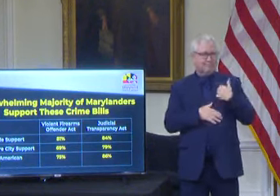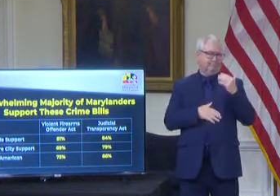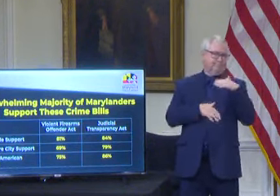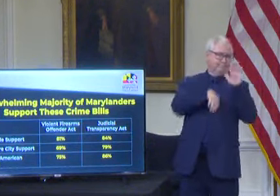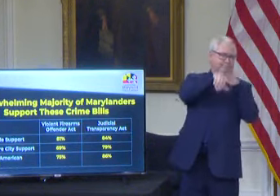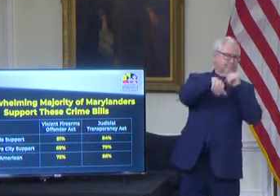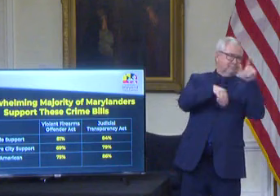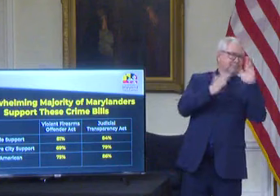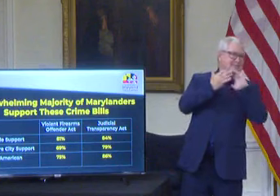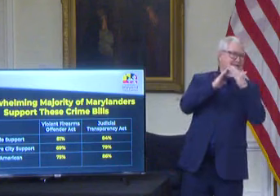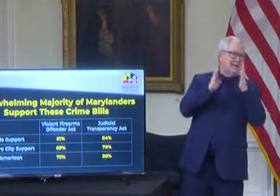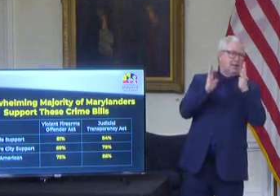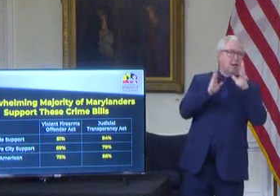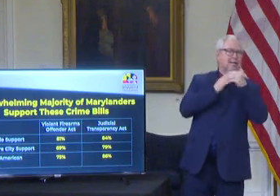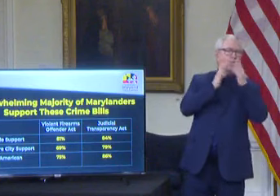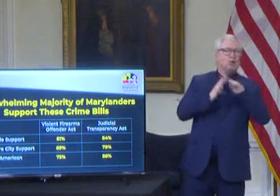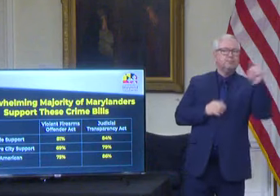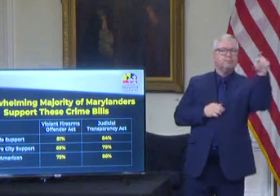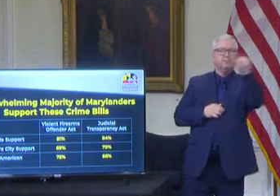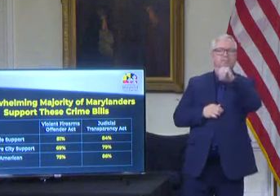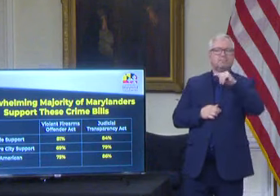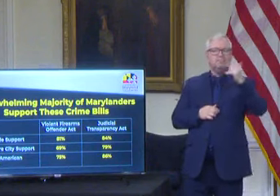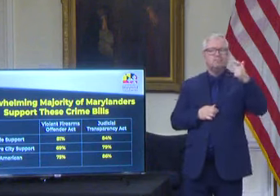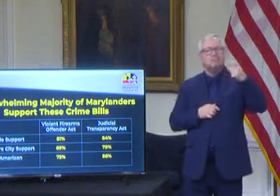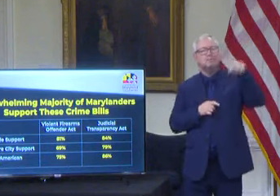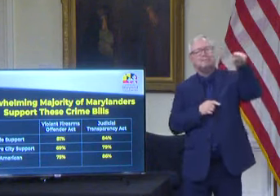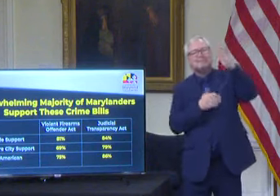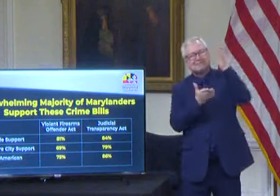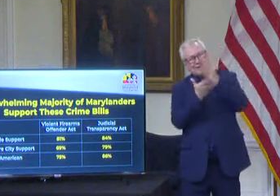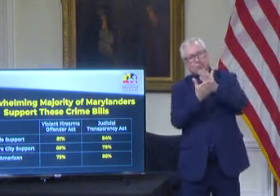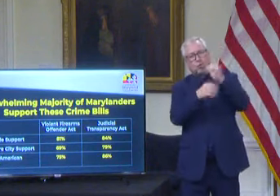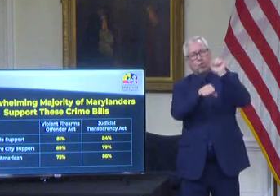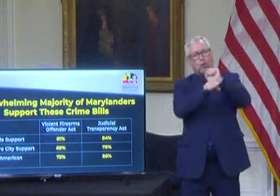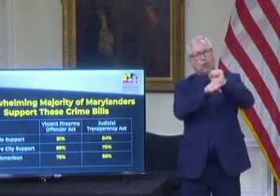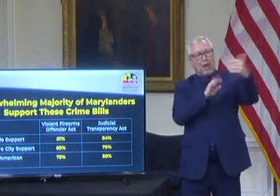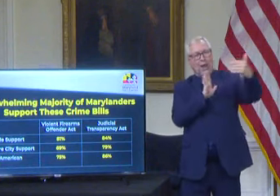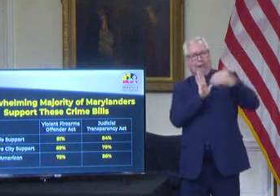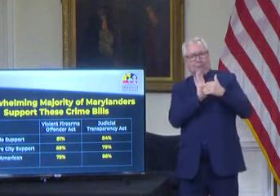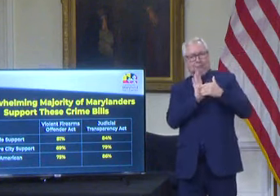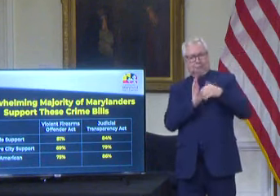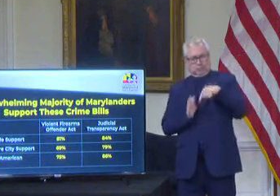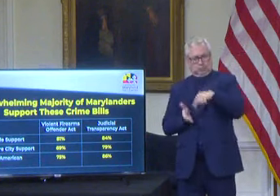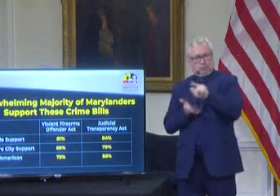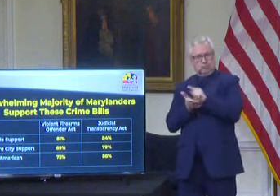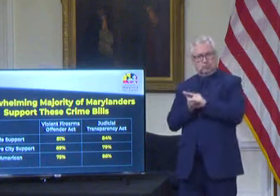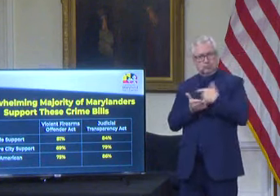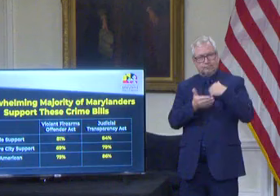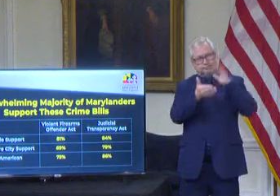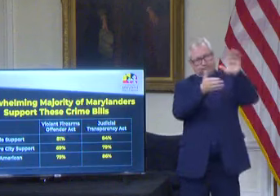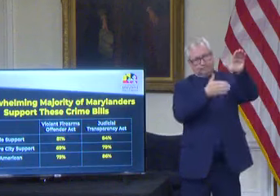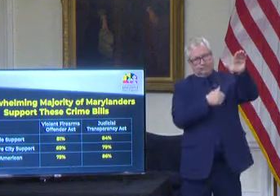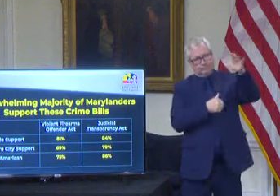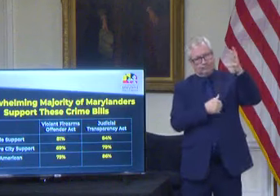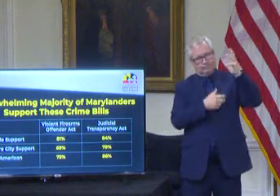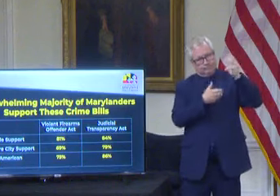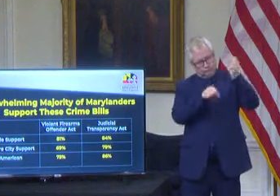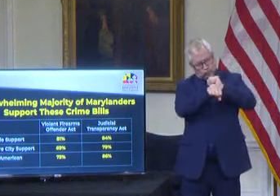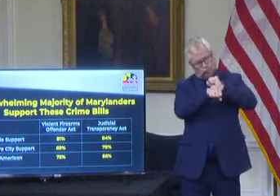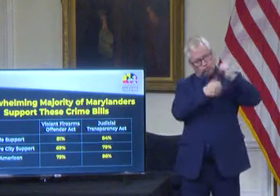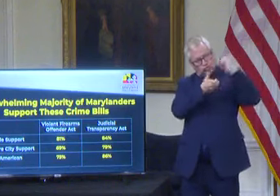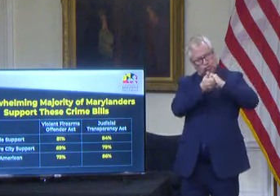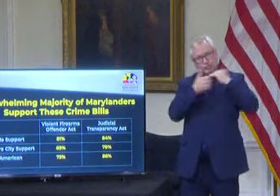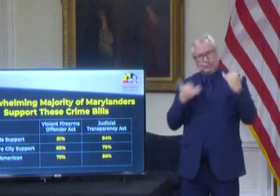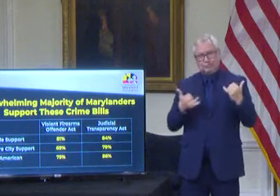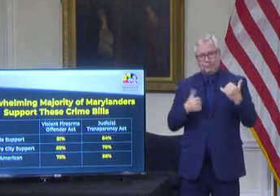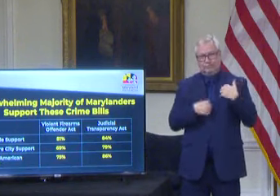the city delegation to stop working against this legislation and calling on legislative leaders across the state to finally